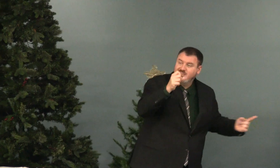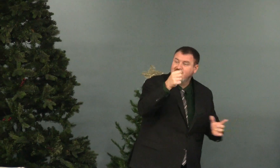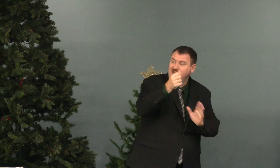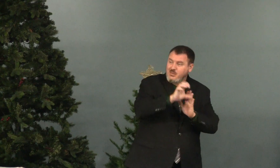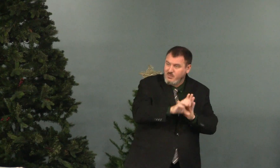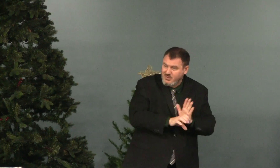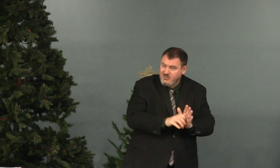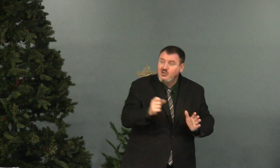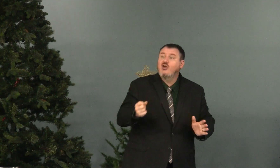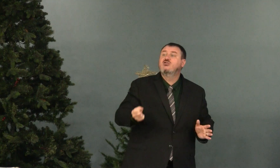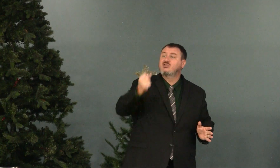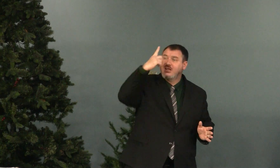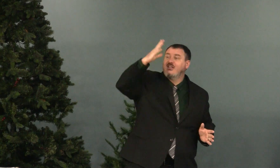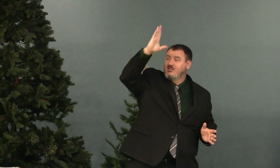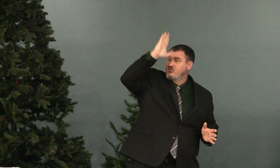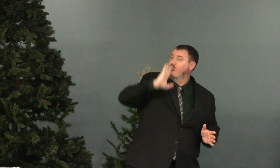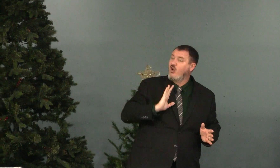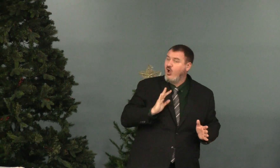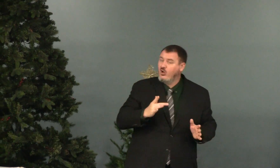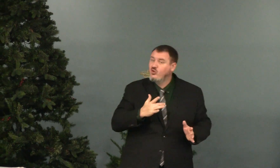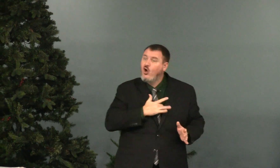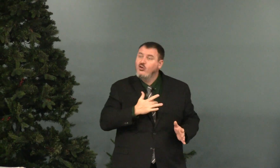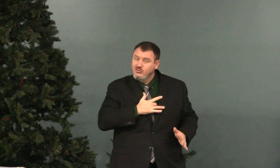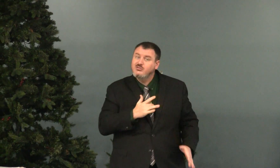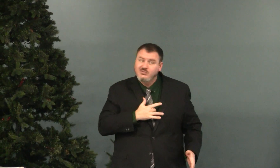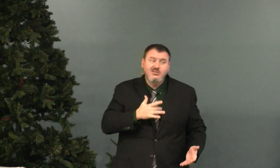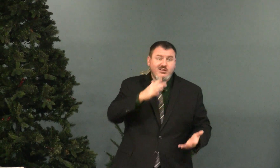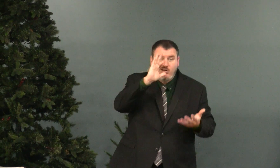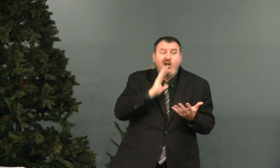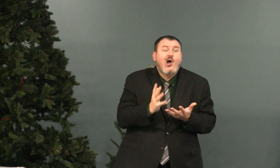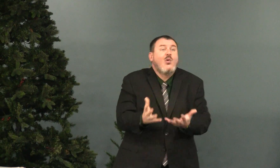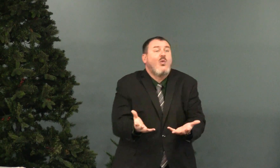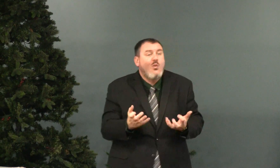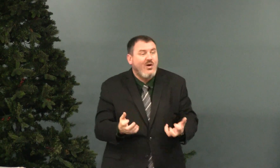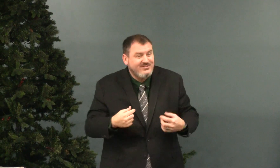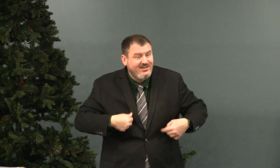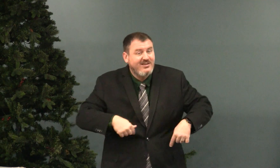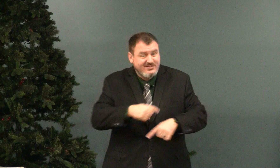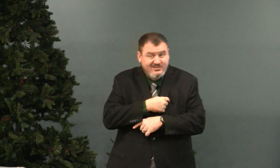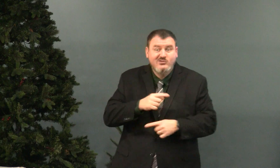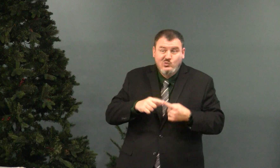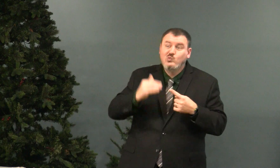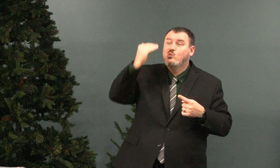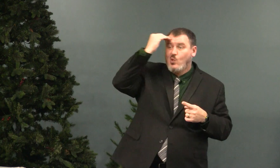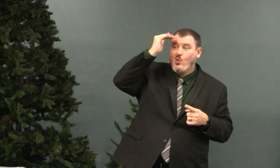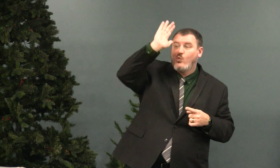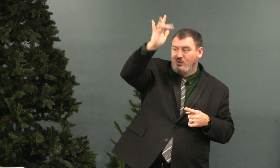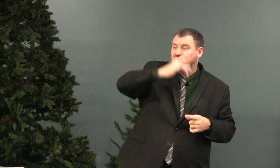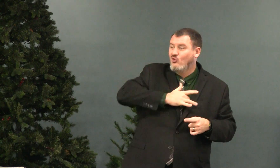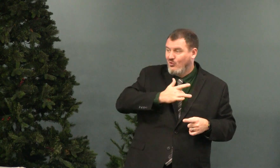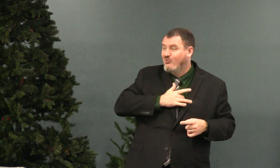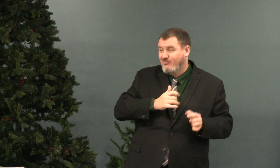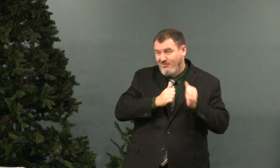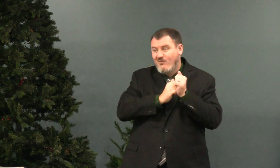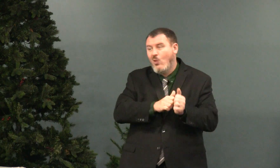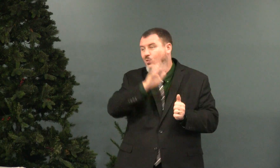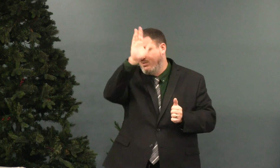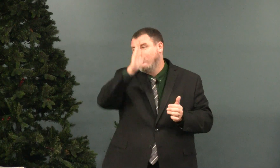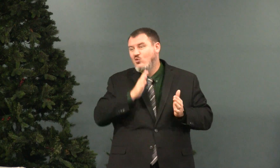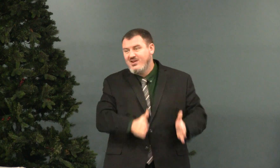understand the Ten Commandments, to understand God's heart, that he wants us to know his heart and